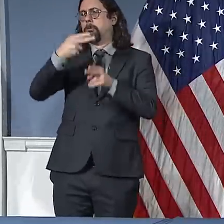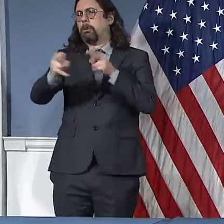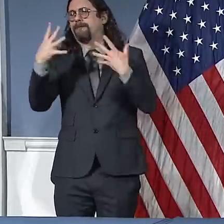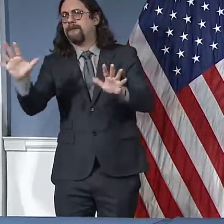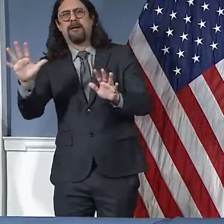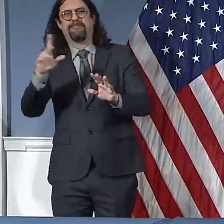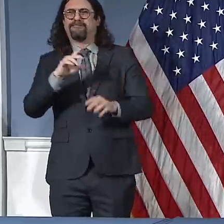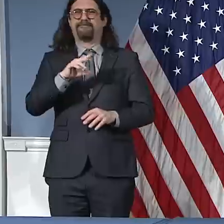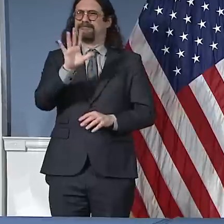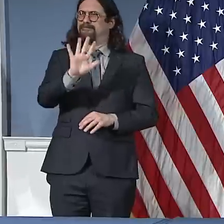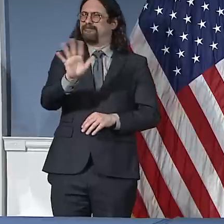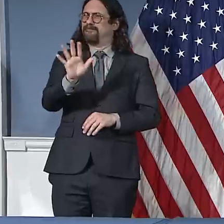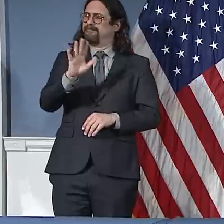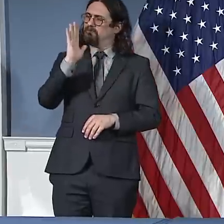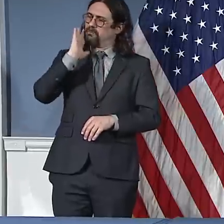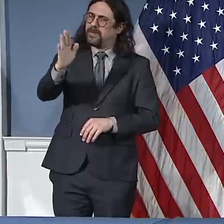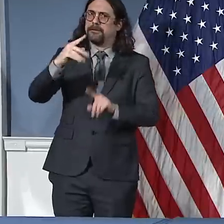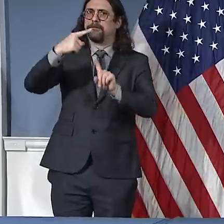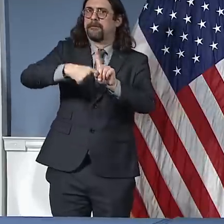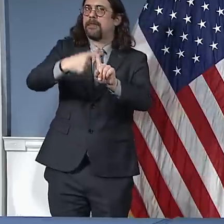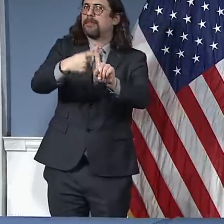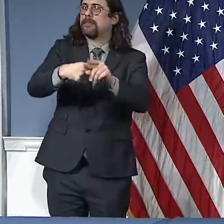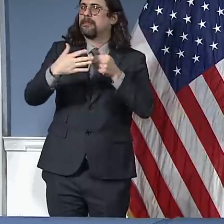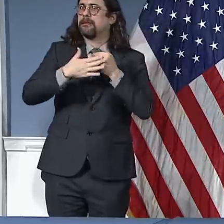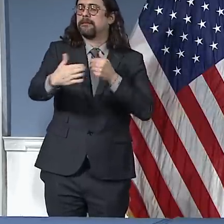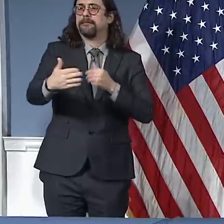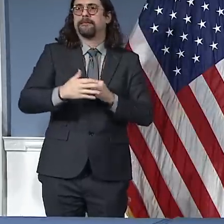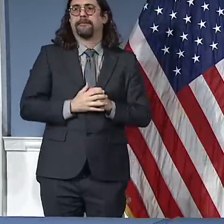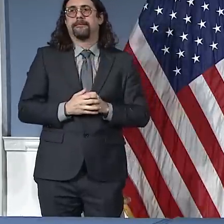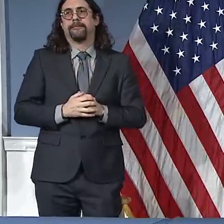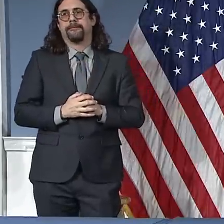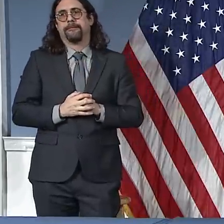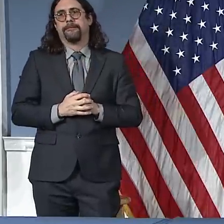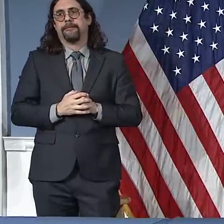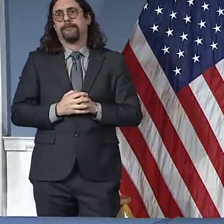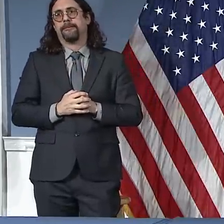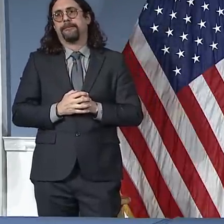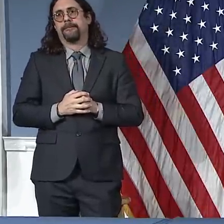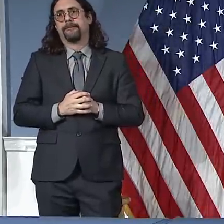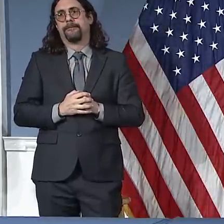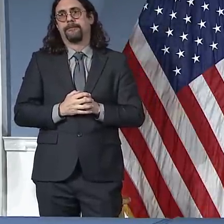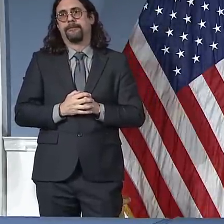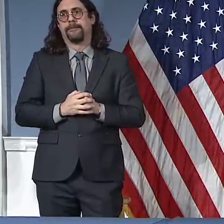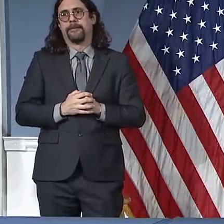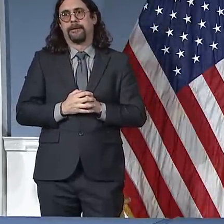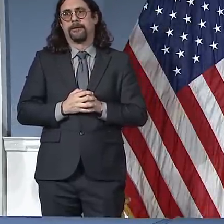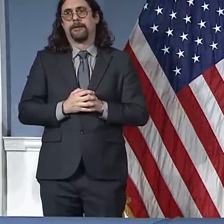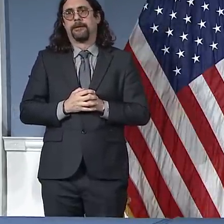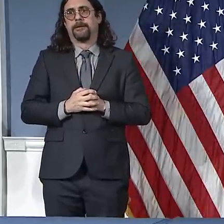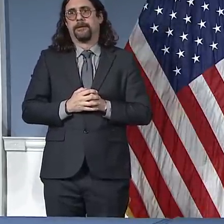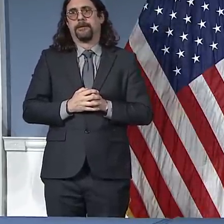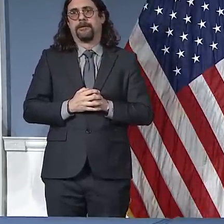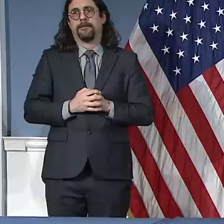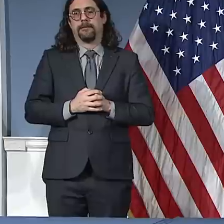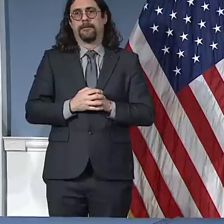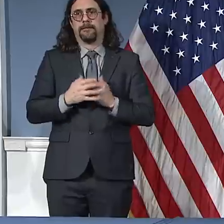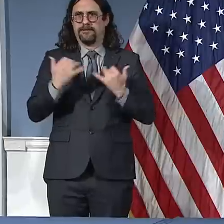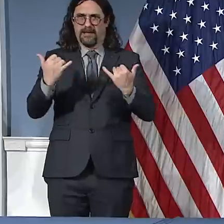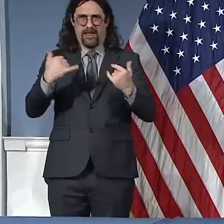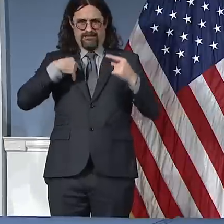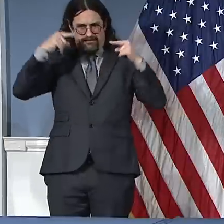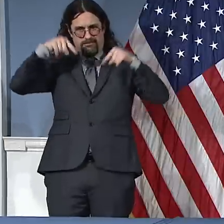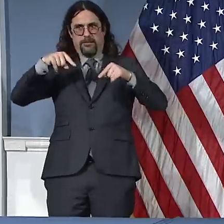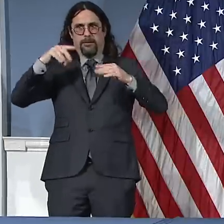doing all we can just to get through March right now, particularly in terms of our health care system. April will unquestionably be